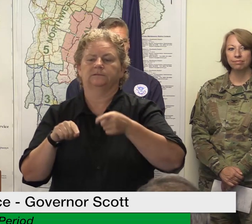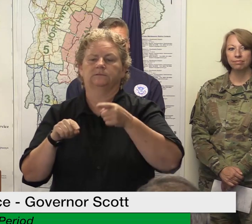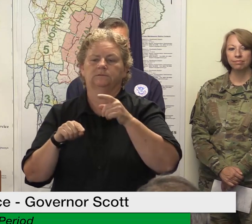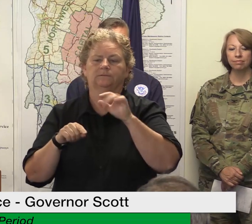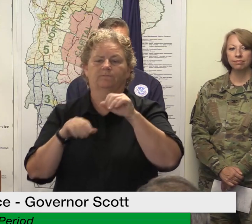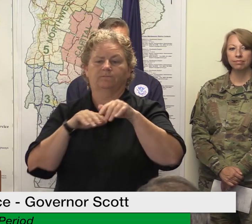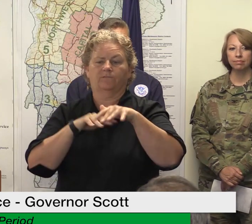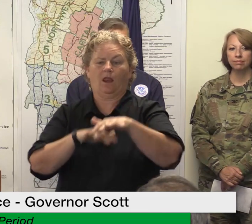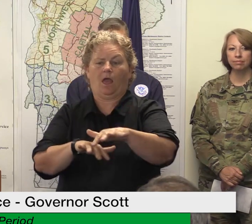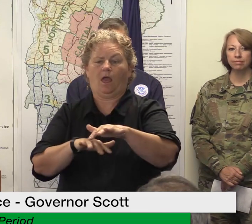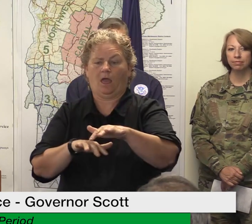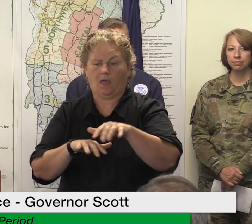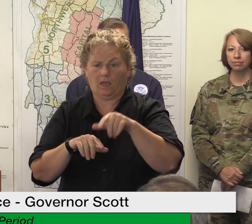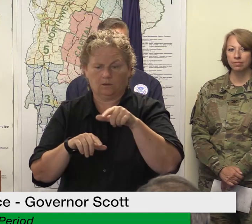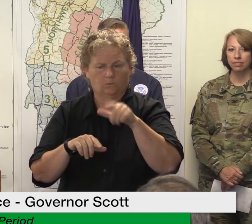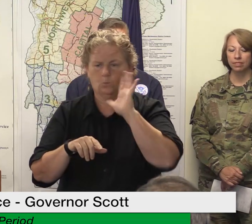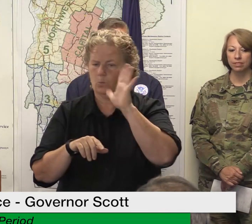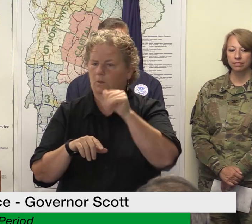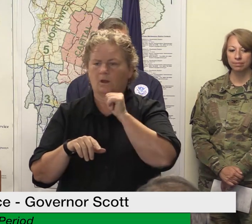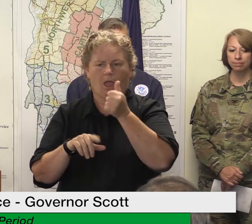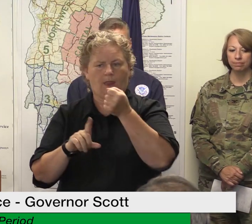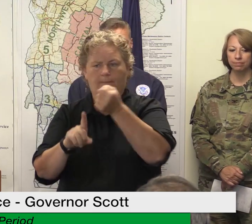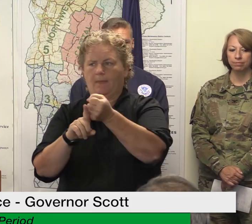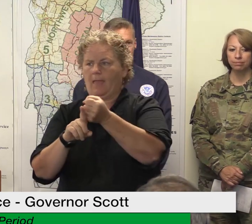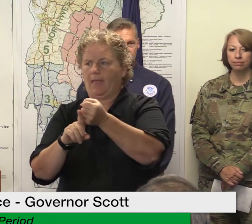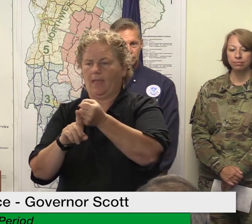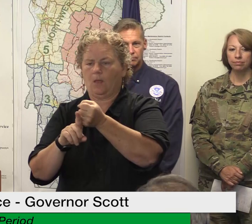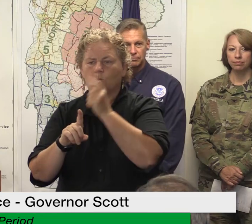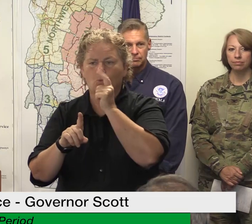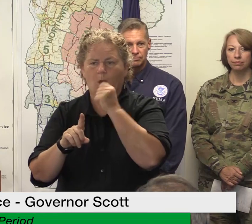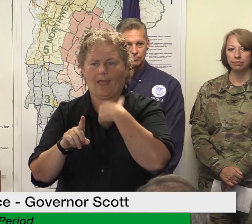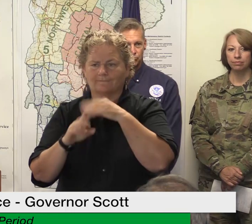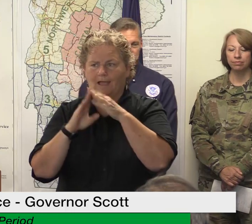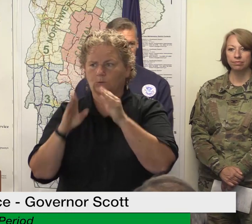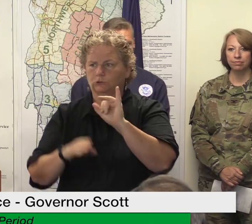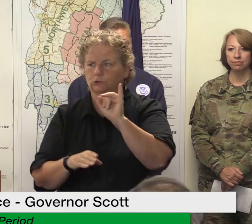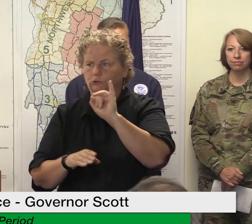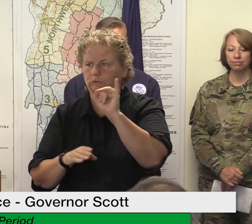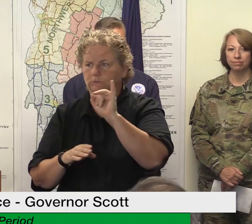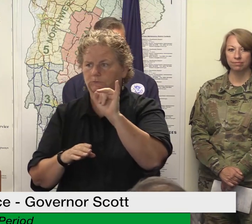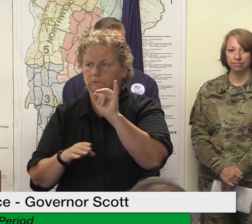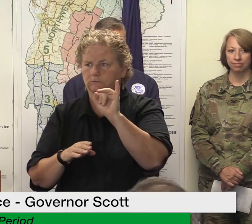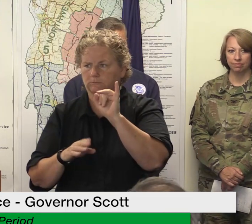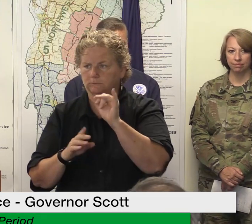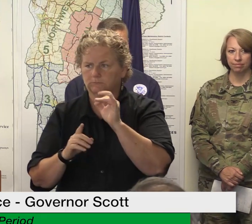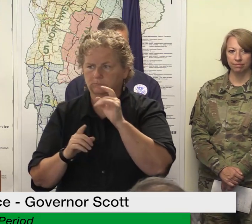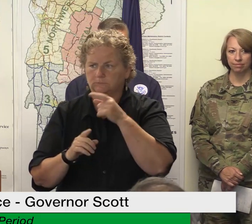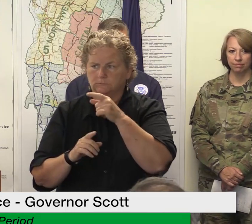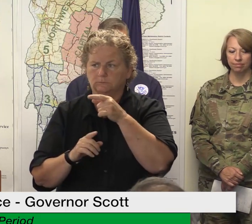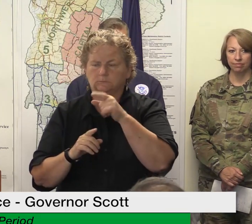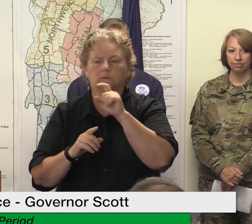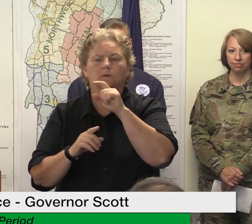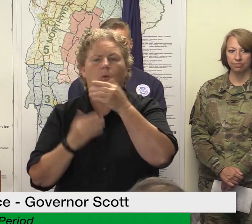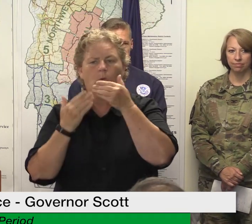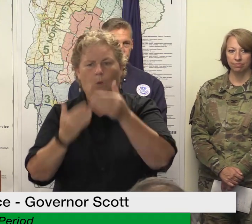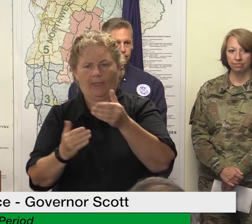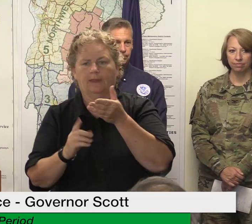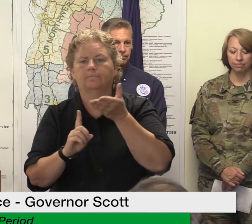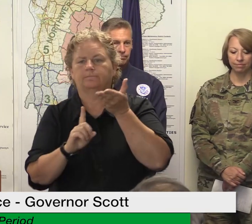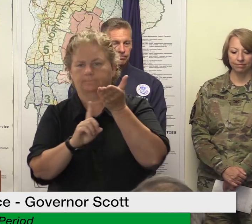be encouraged to file the claim with their insurance company because that is part of the process uh to access